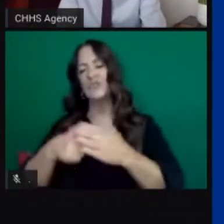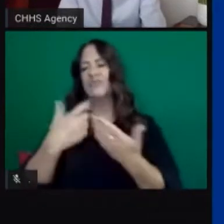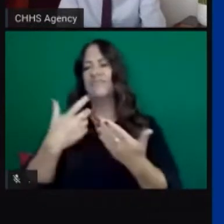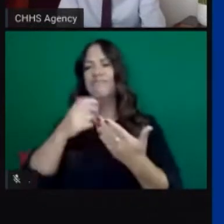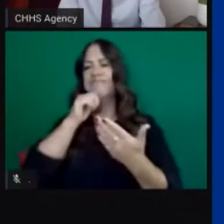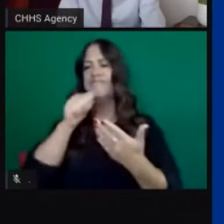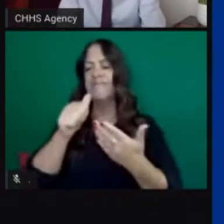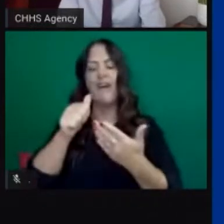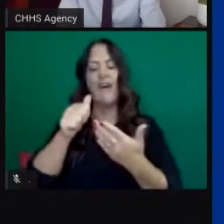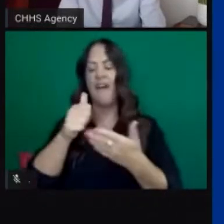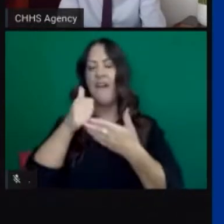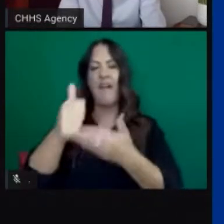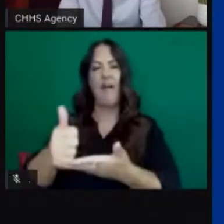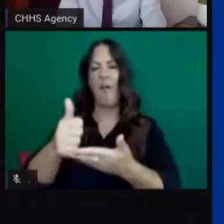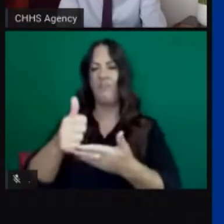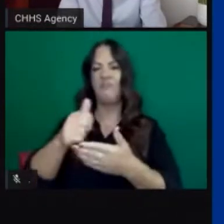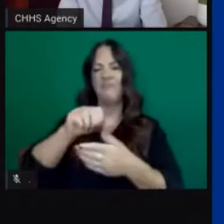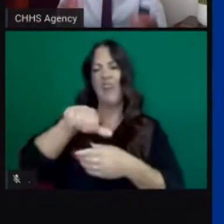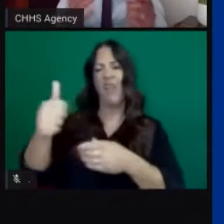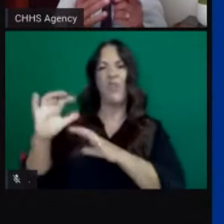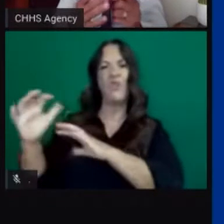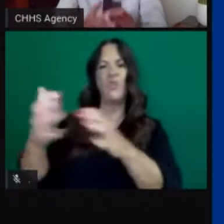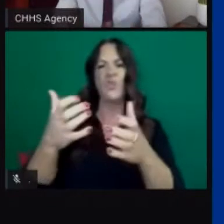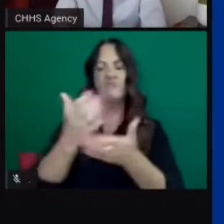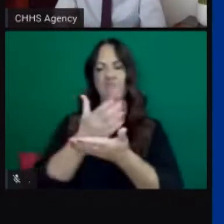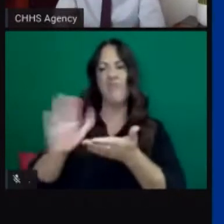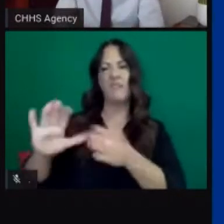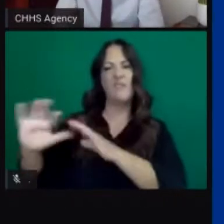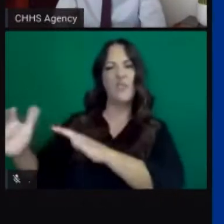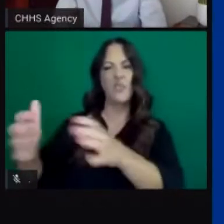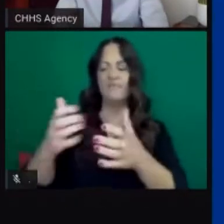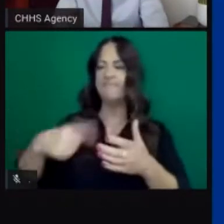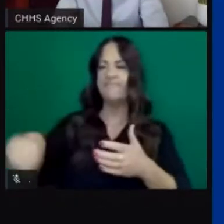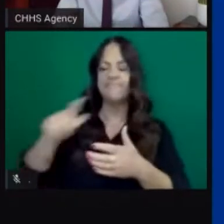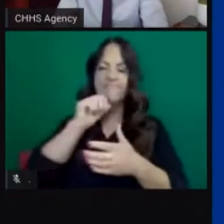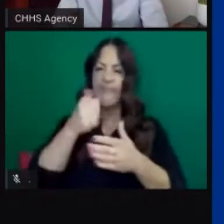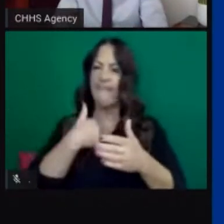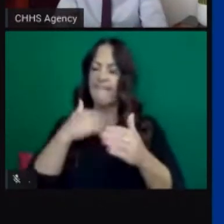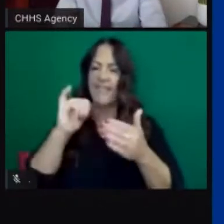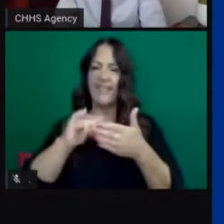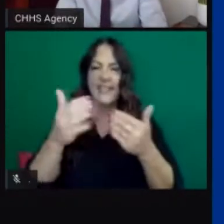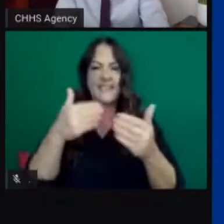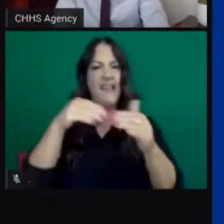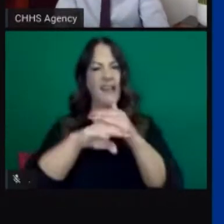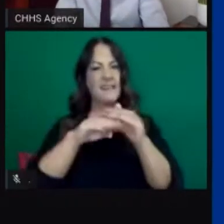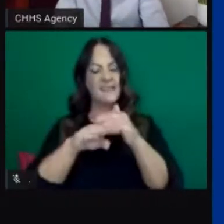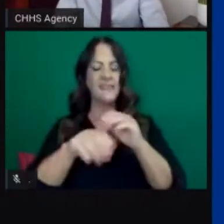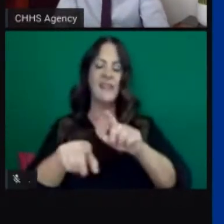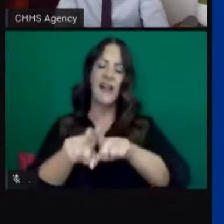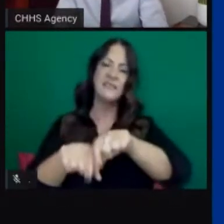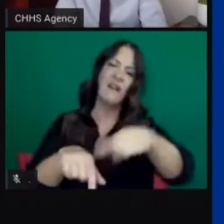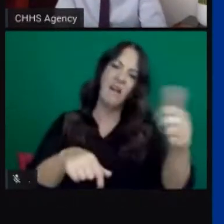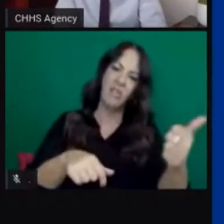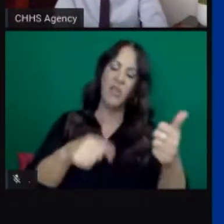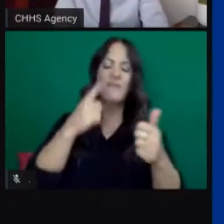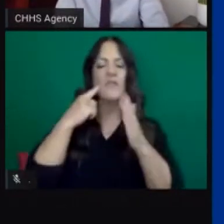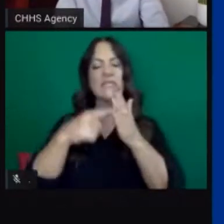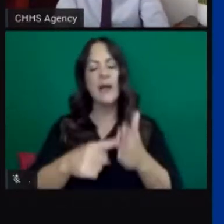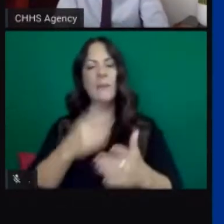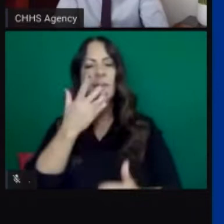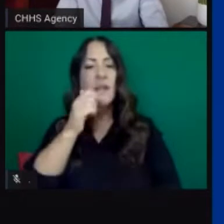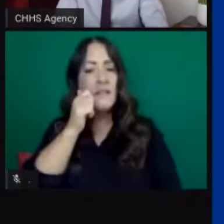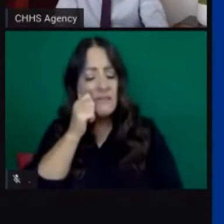underserved and marginalized groups and really have seen the intersecting of factors like race and economic